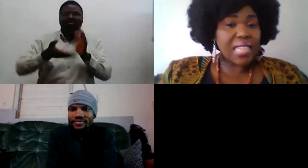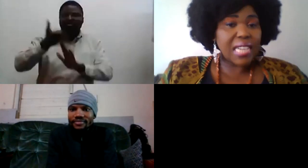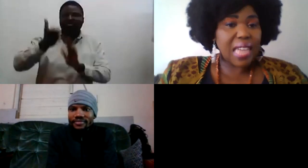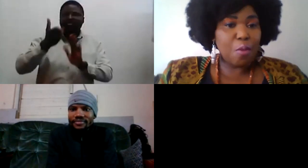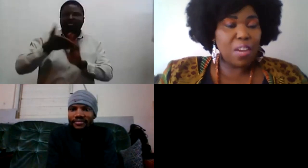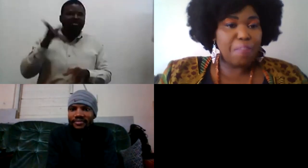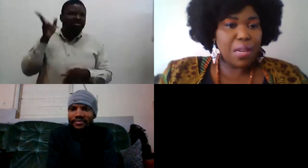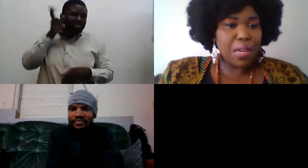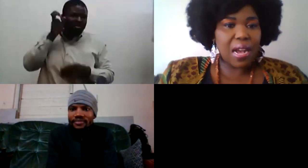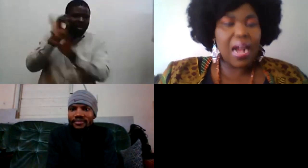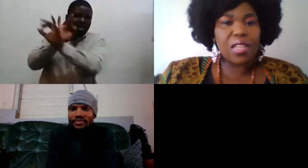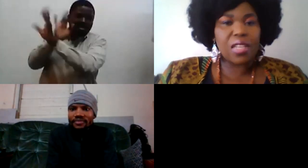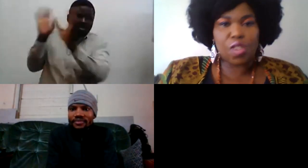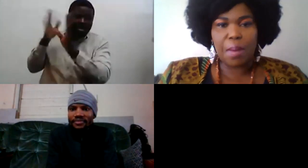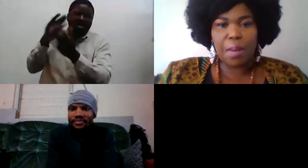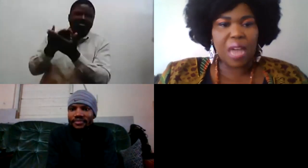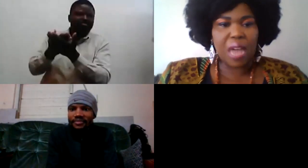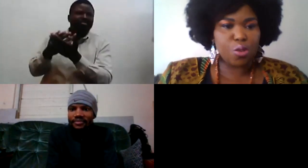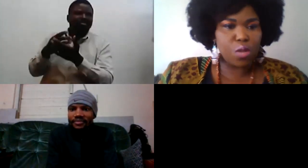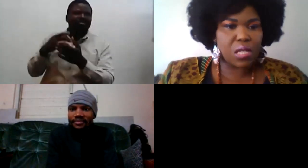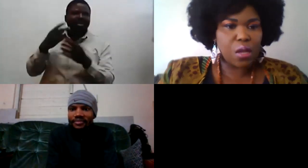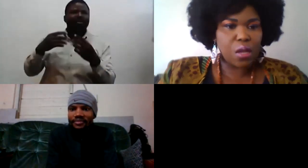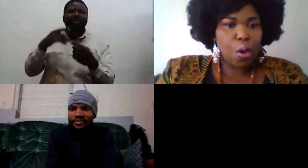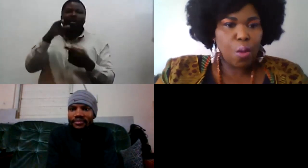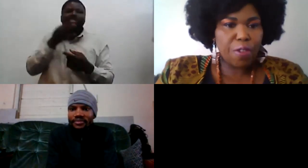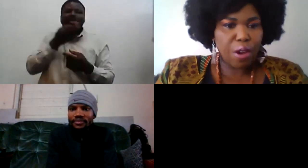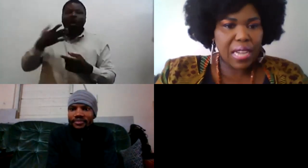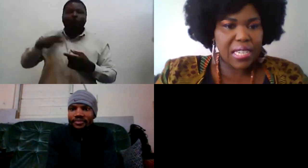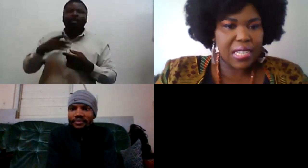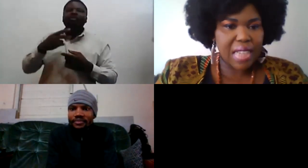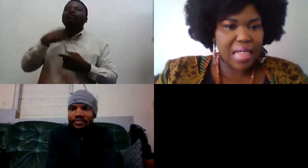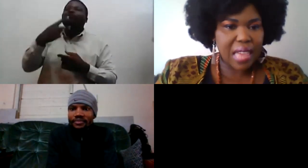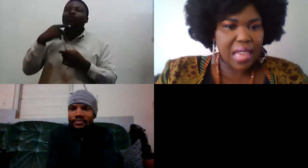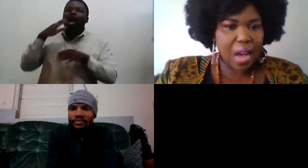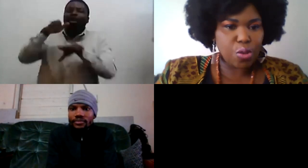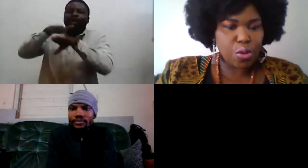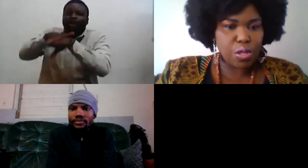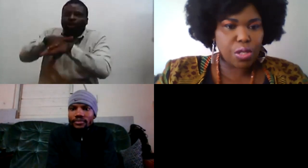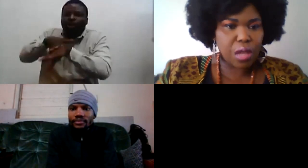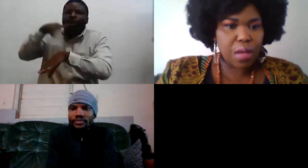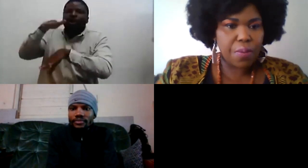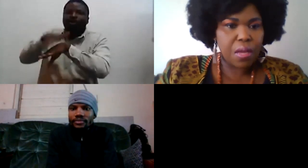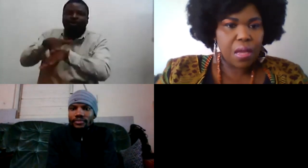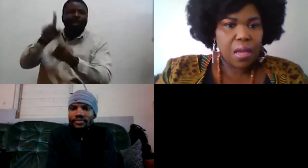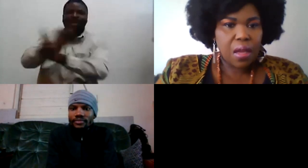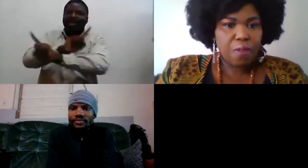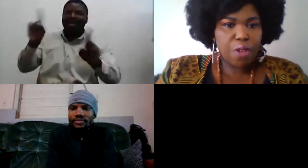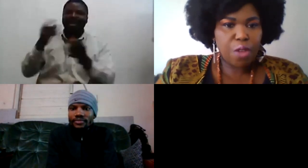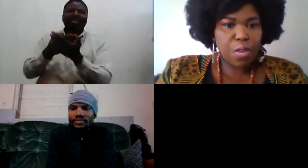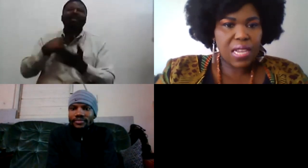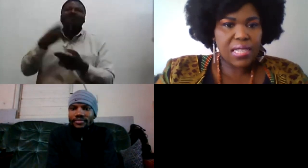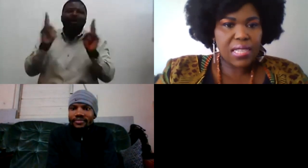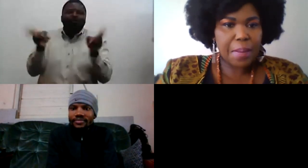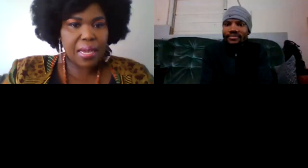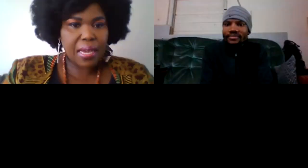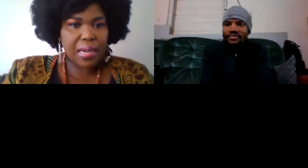the next item would have been uh us talking about house rules we've already done the house rules we